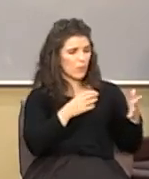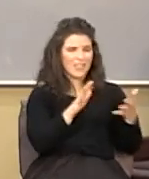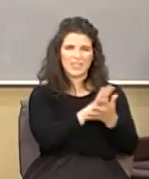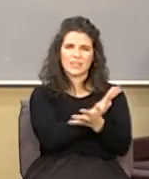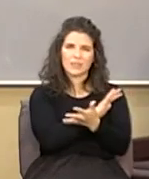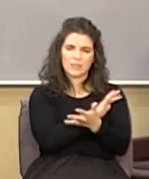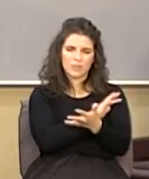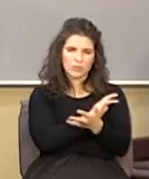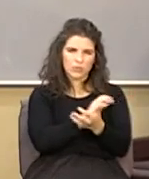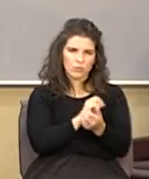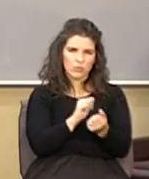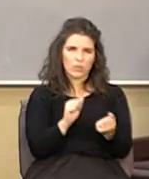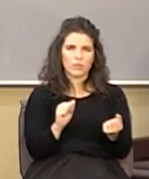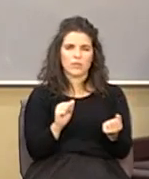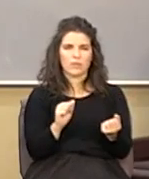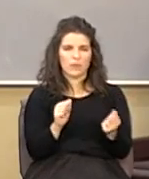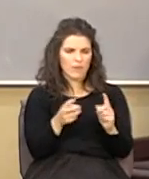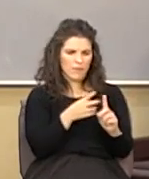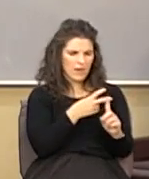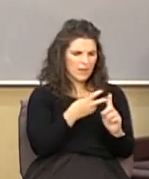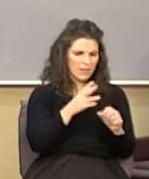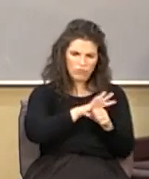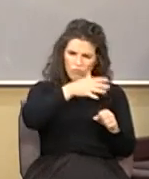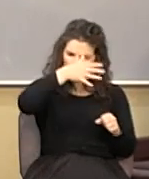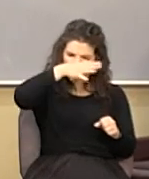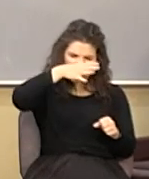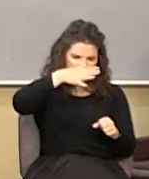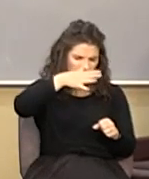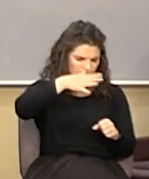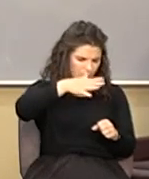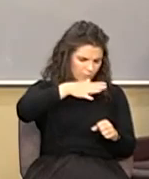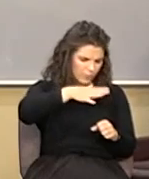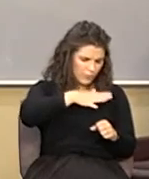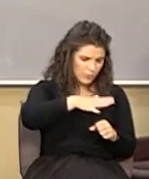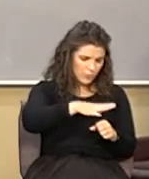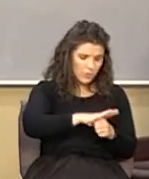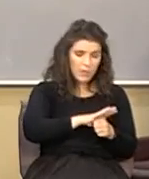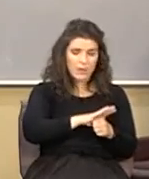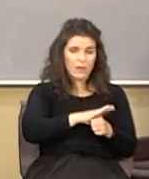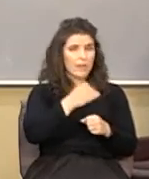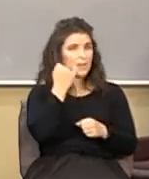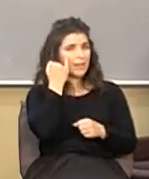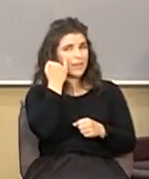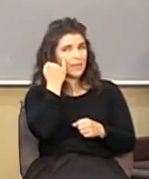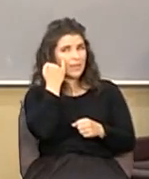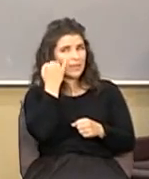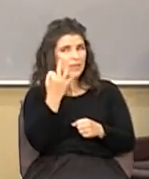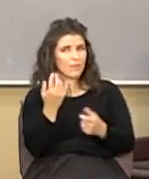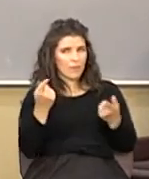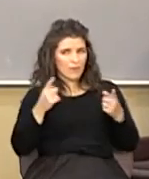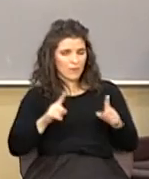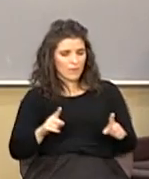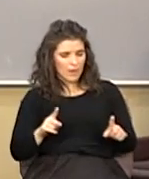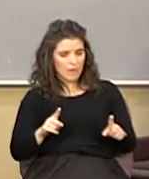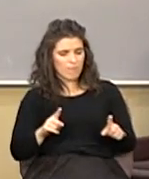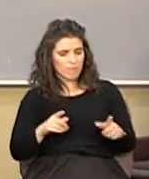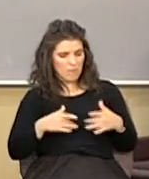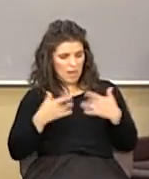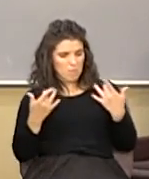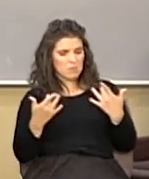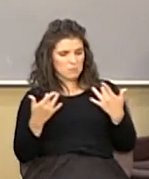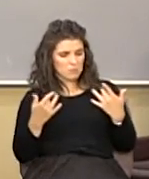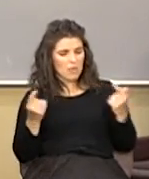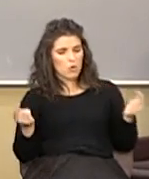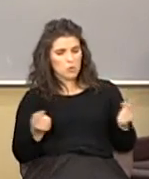and violence is a corrupting thing because if someone hurts you and then you strike back in violence toward